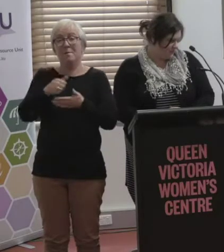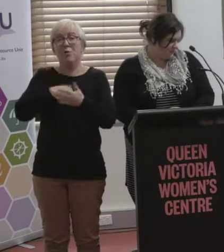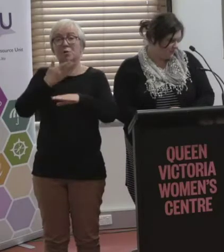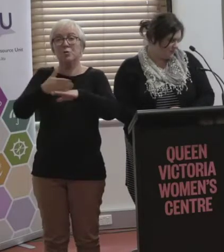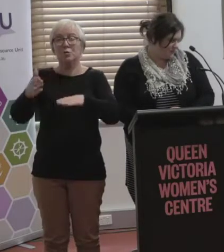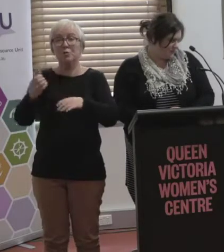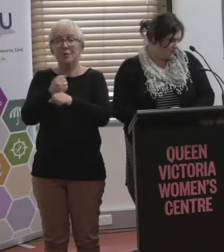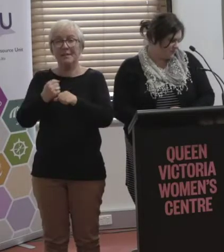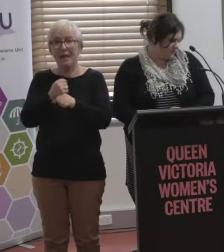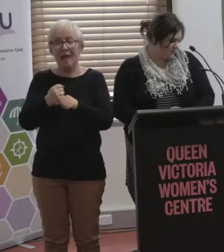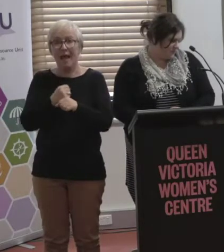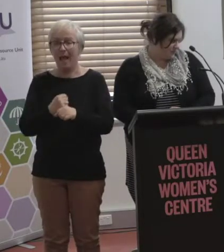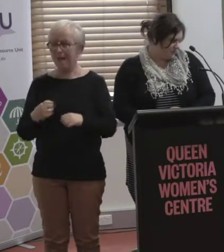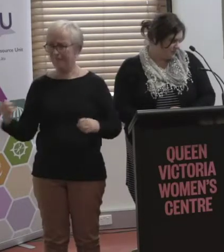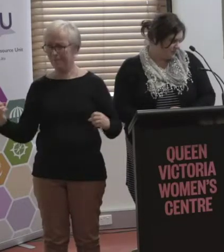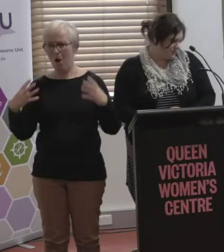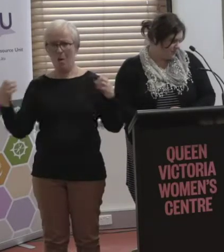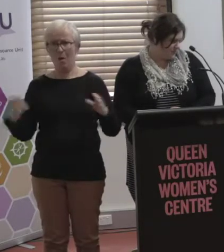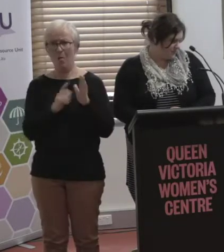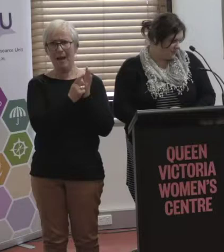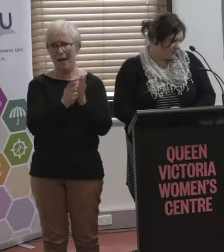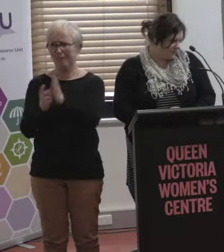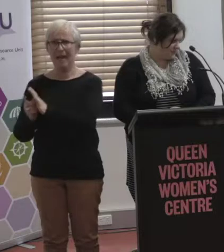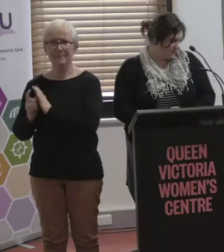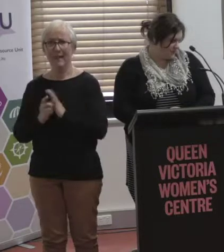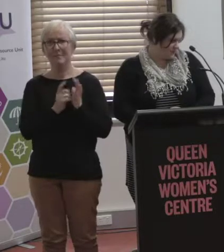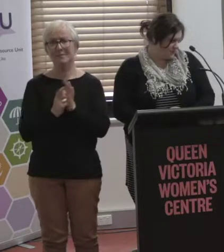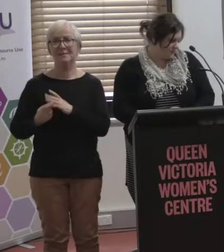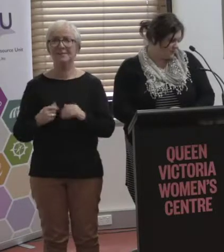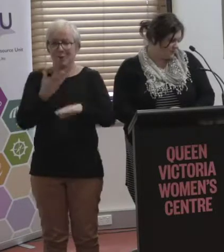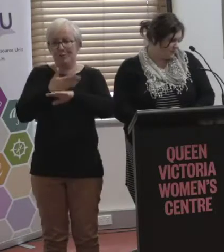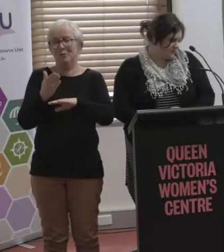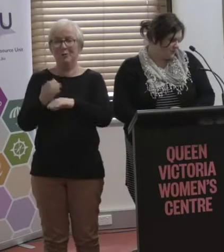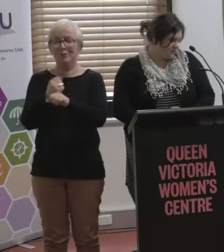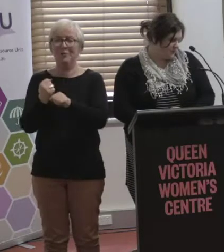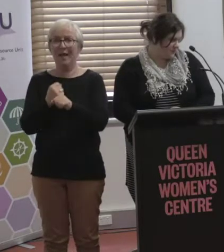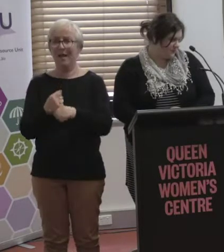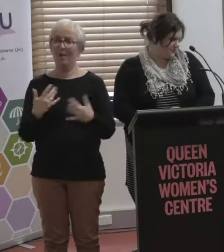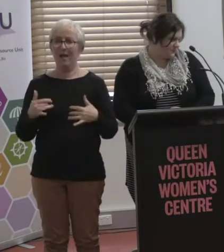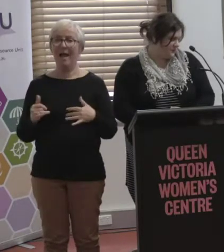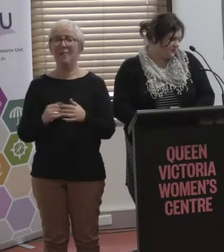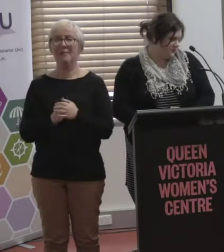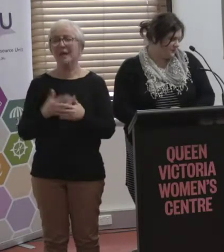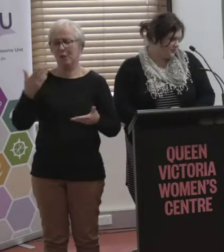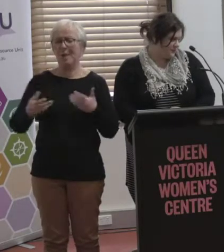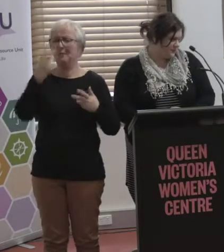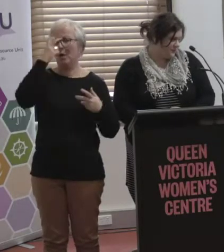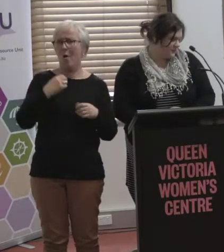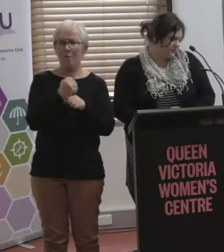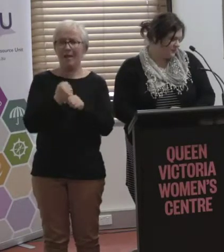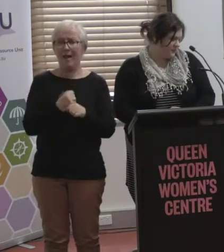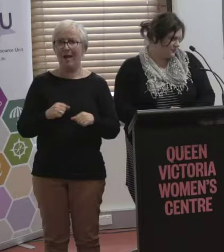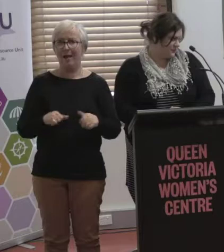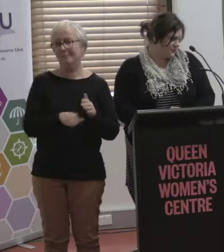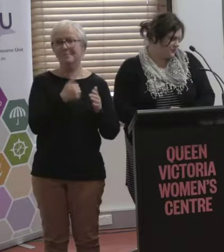it's got lane departure alerts. It's got all these things that my poor old machine that I'd had for a very long time has not done. And